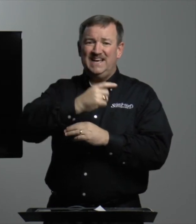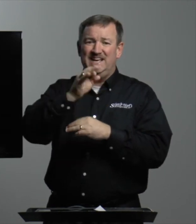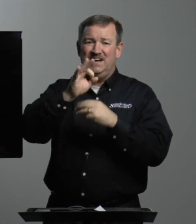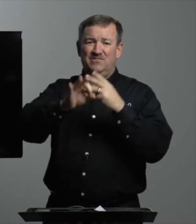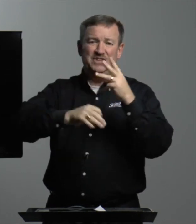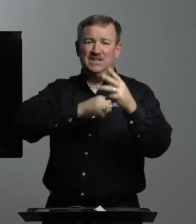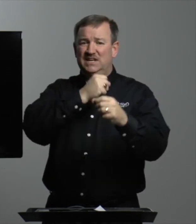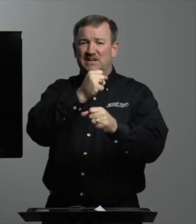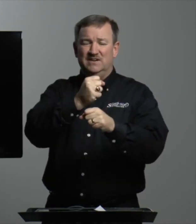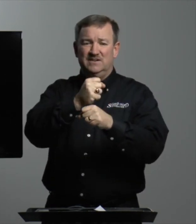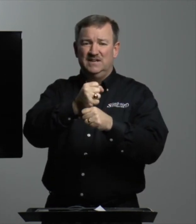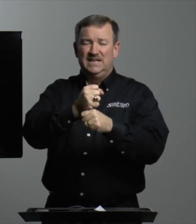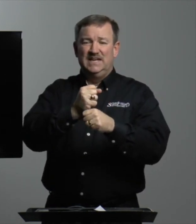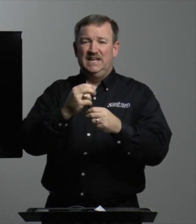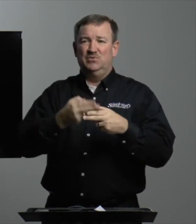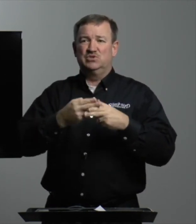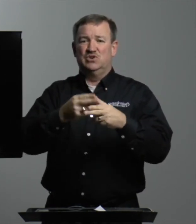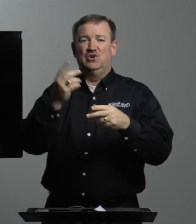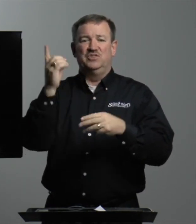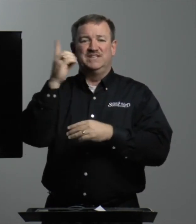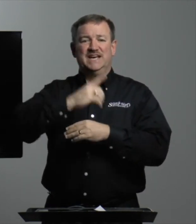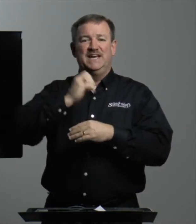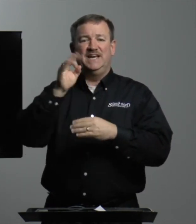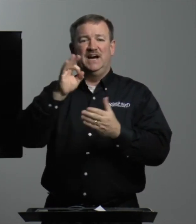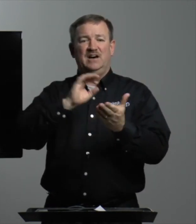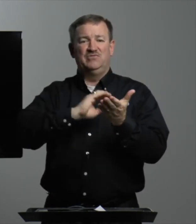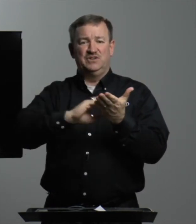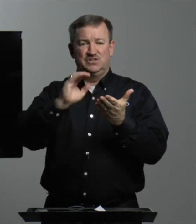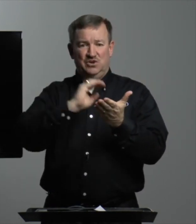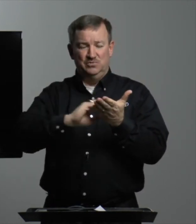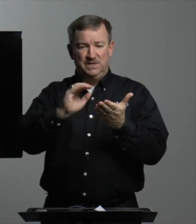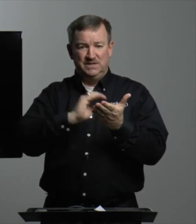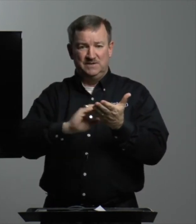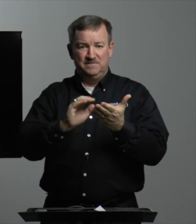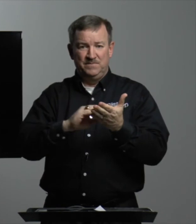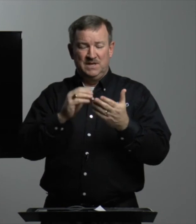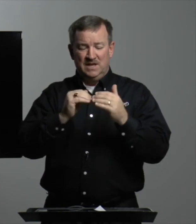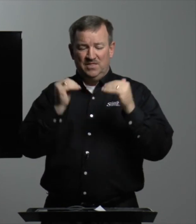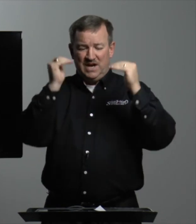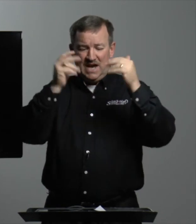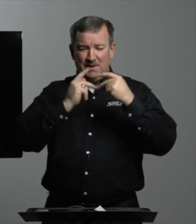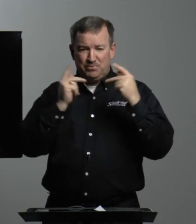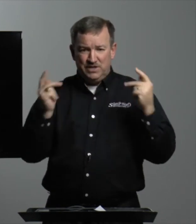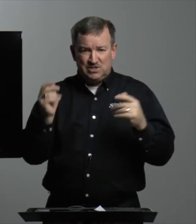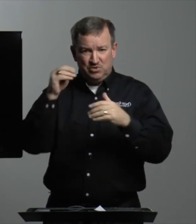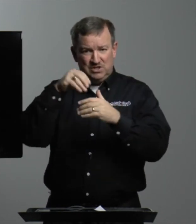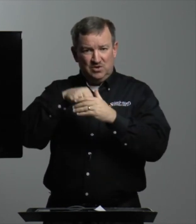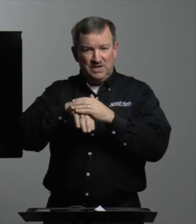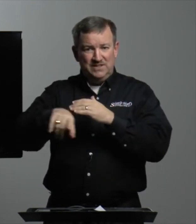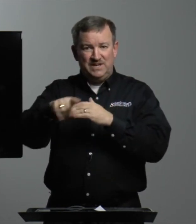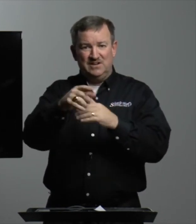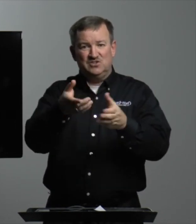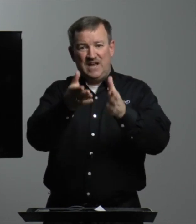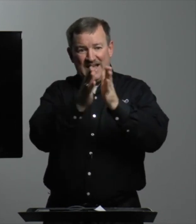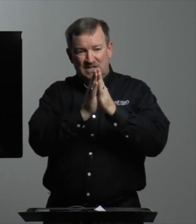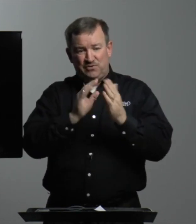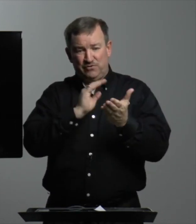day of the year, and it was called the Day of Atonement. The high priest would go in there to ask for